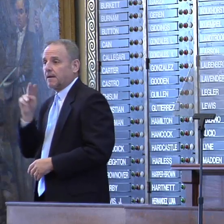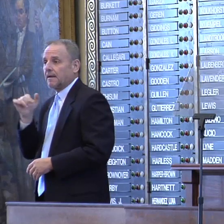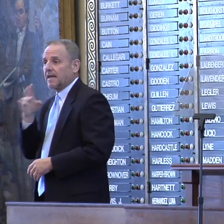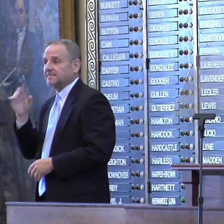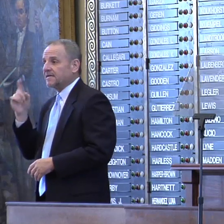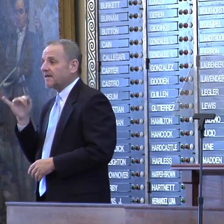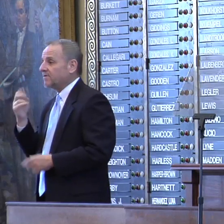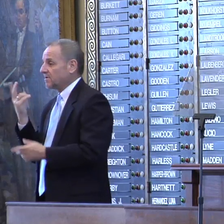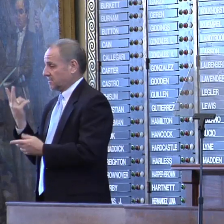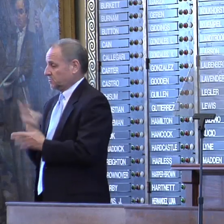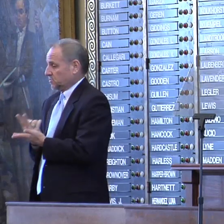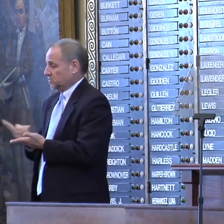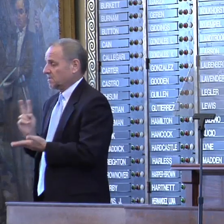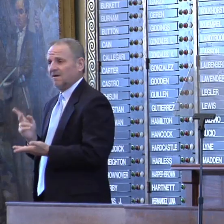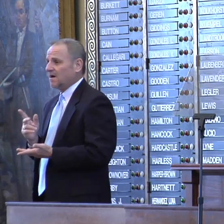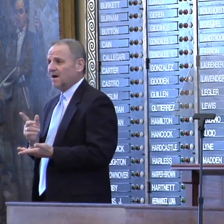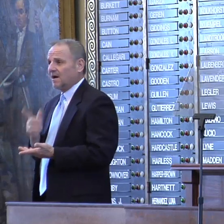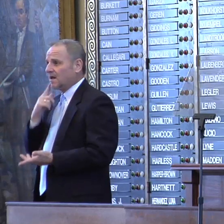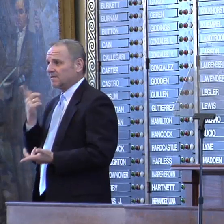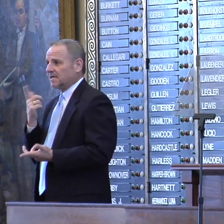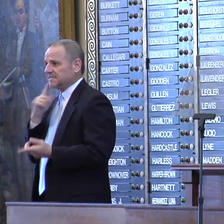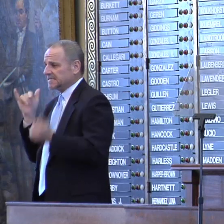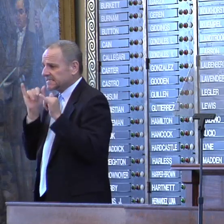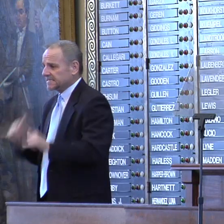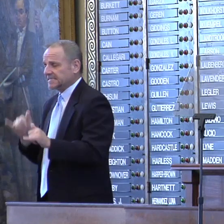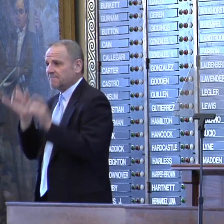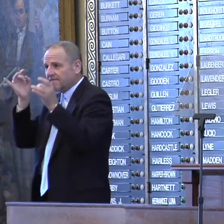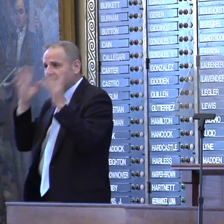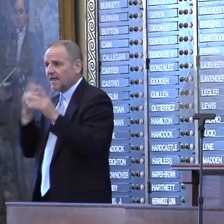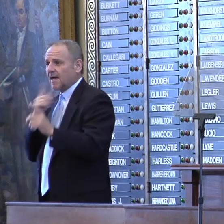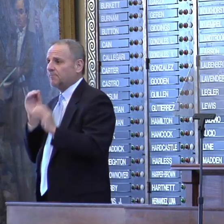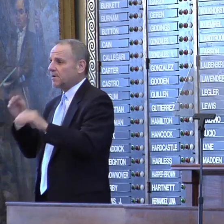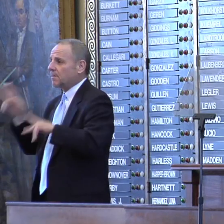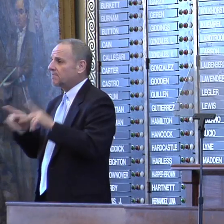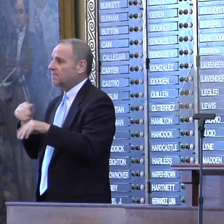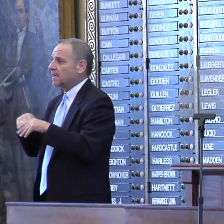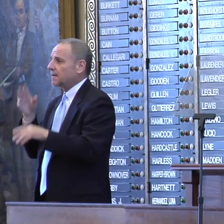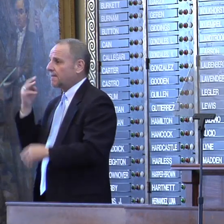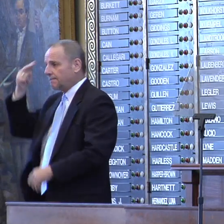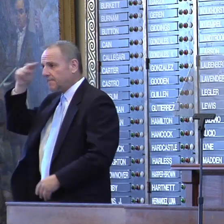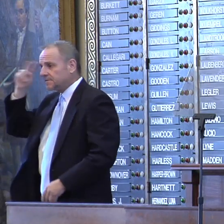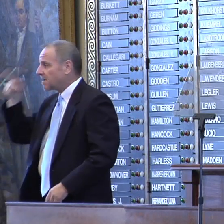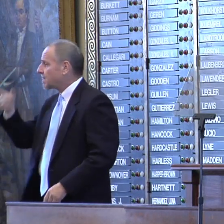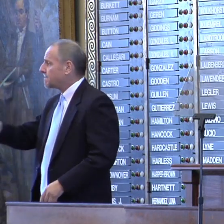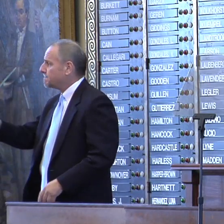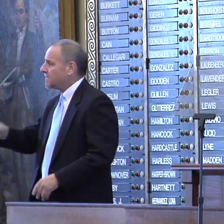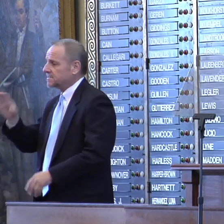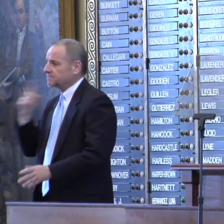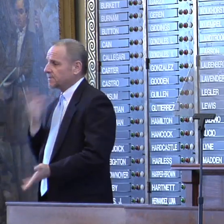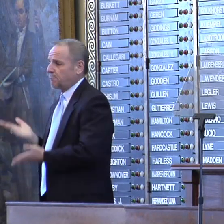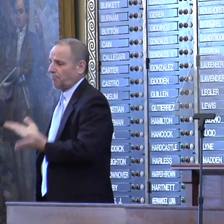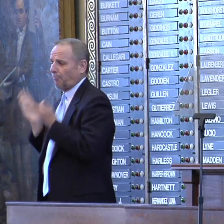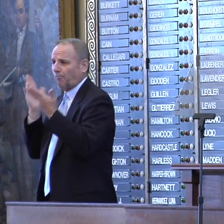ago are no doubt inflicting the same violence and intimidation on the people of Mexico. And they must be brought